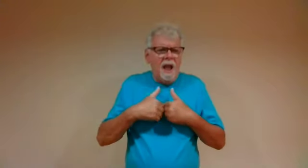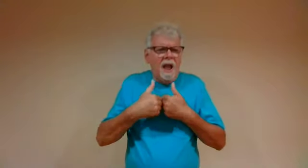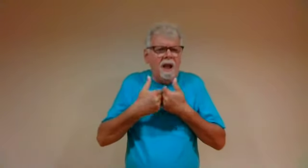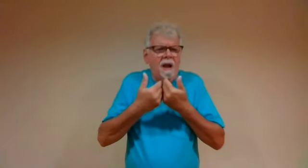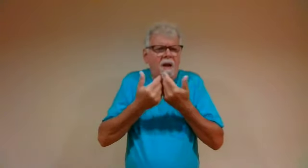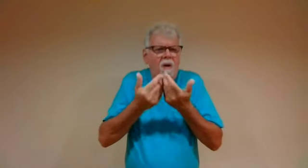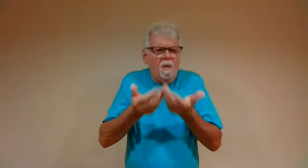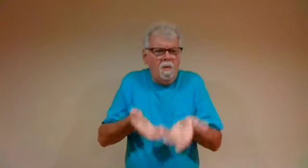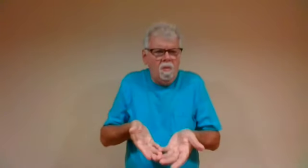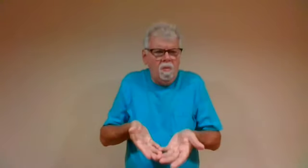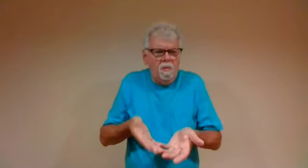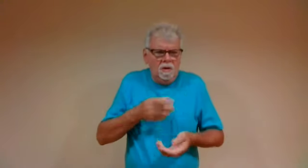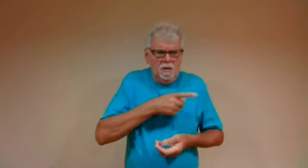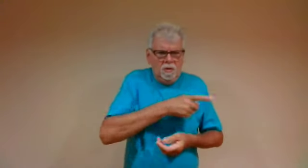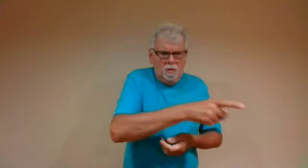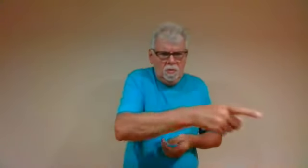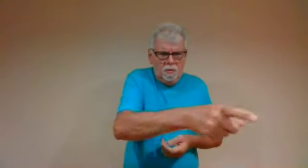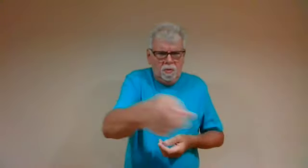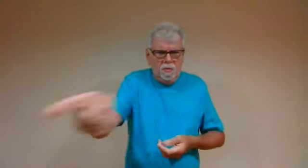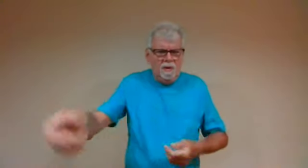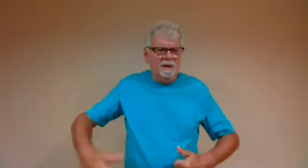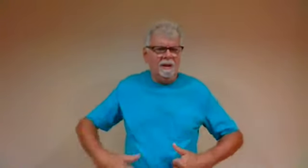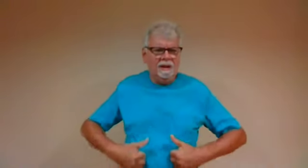Watch carefully how you live.